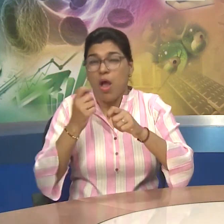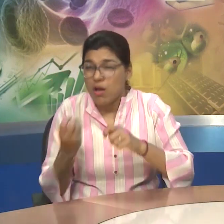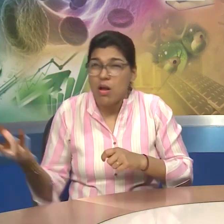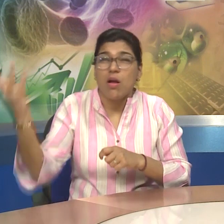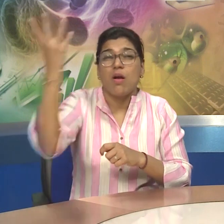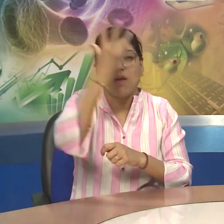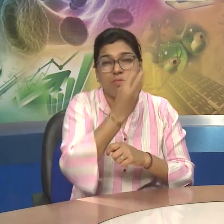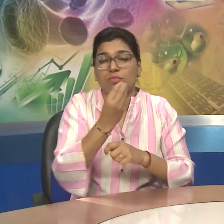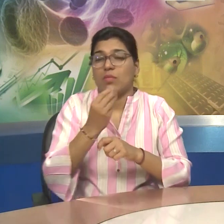Functioning